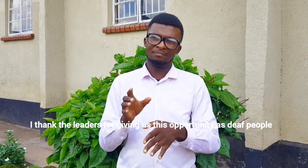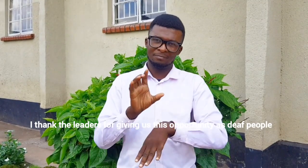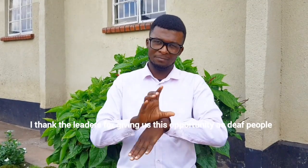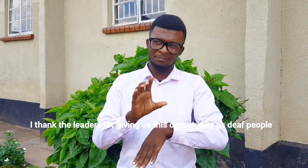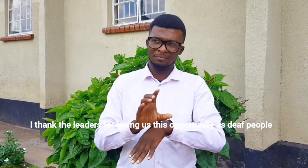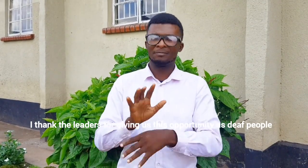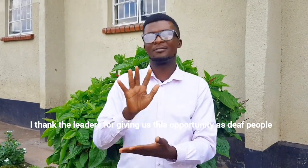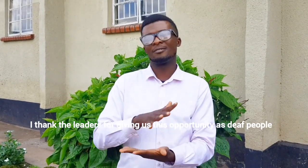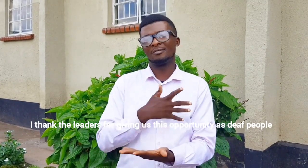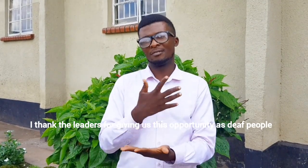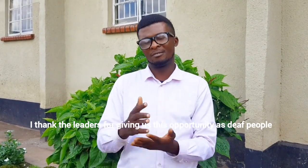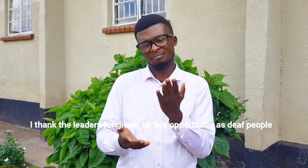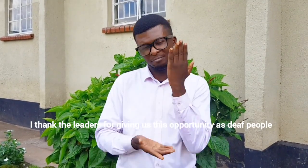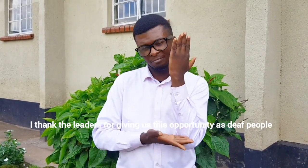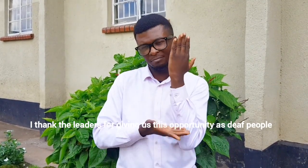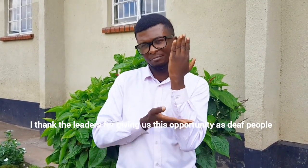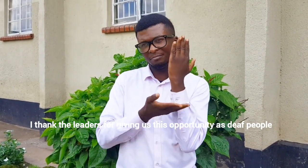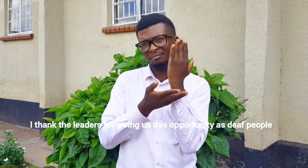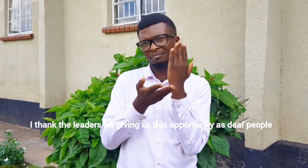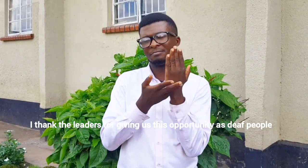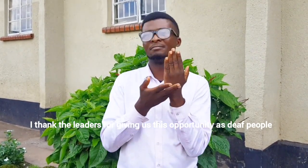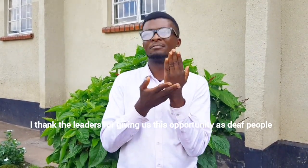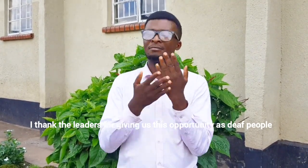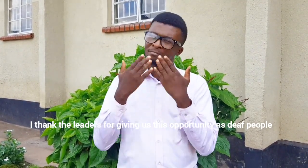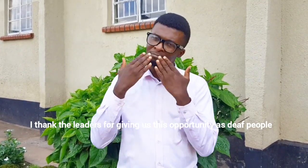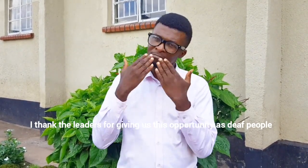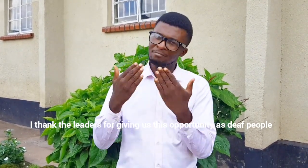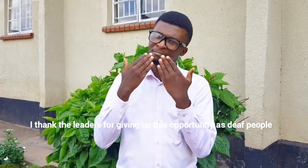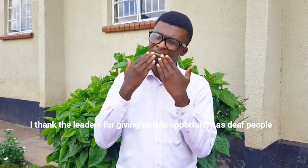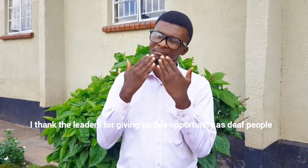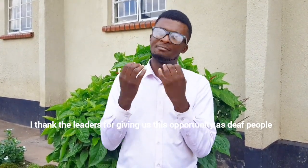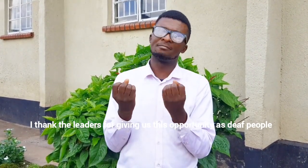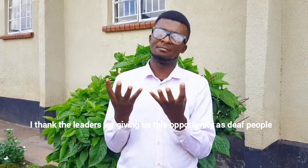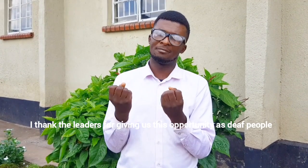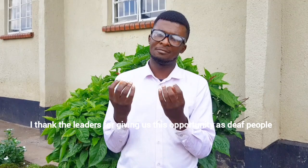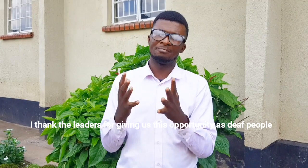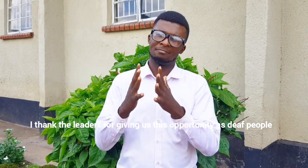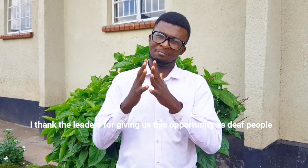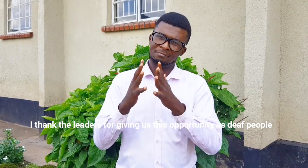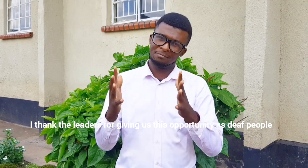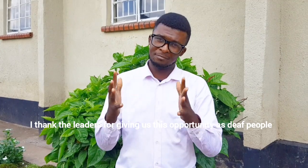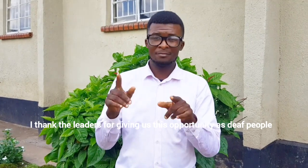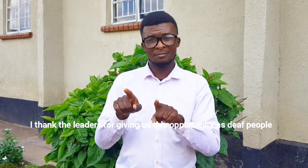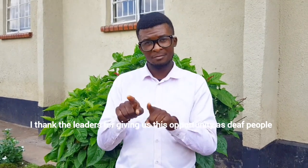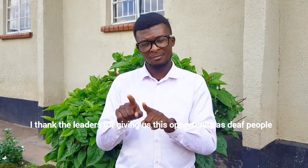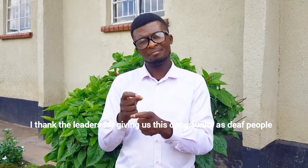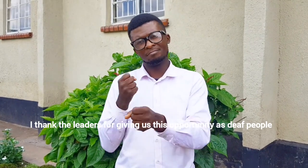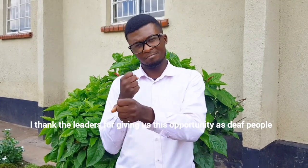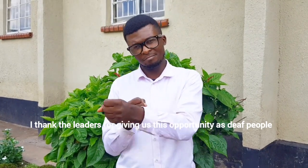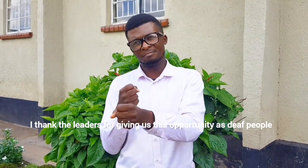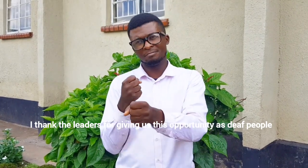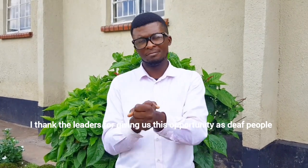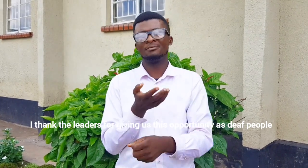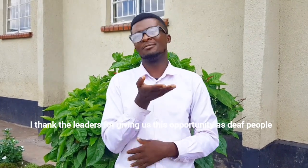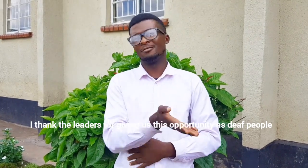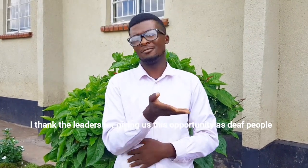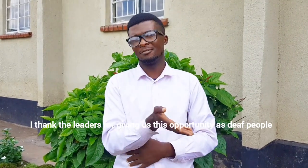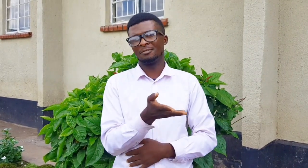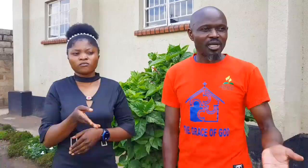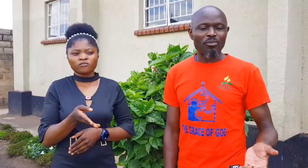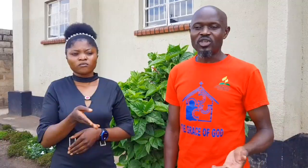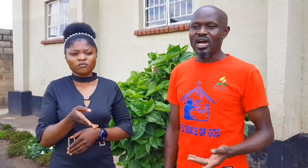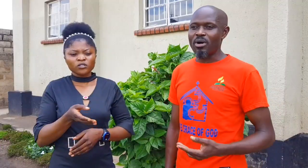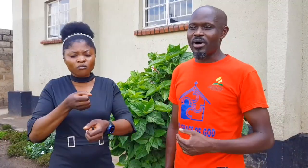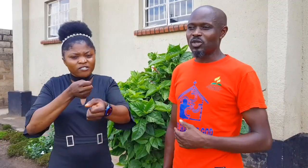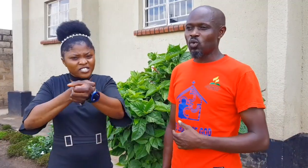for giving us this support, our church for giving us the opportunity to ask the deaf people to utilize this time to sing, to use our skills.